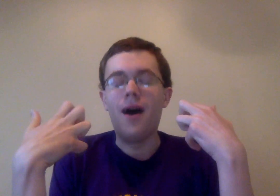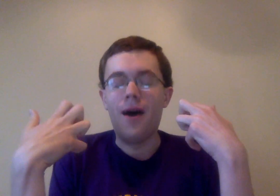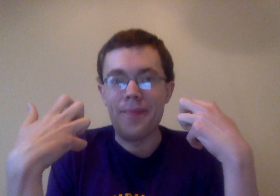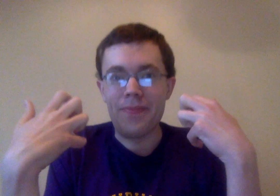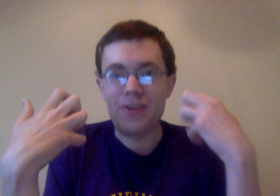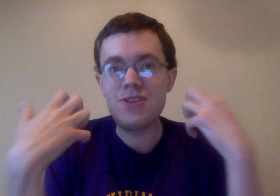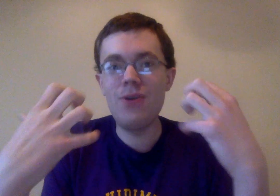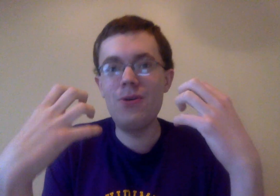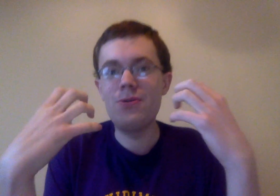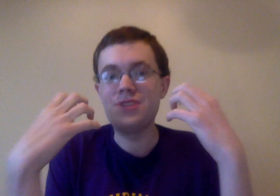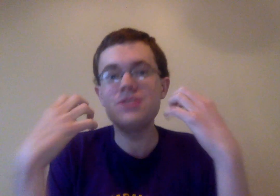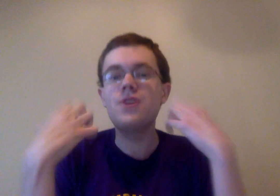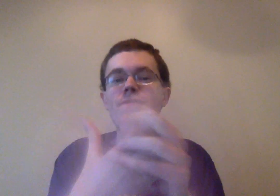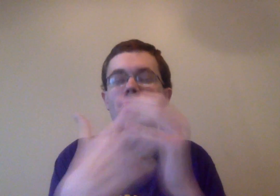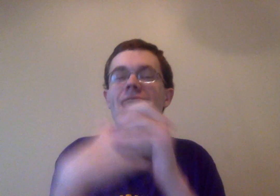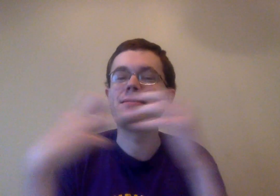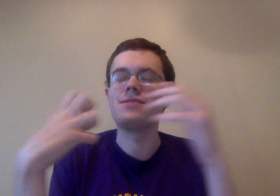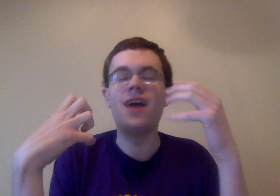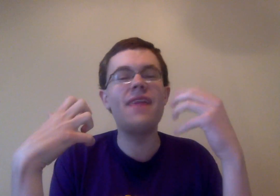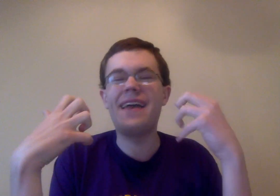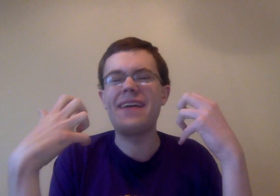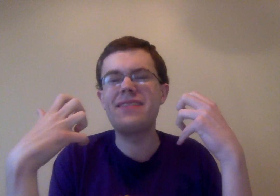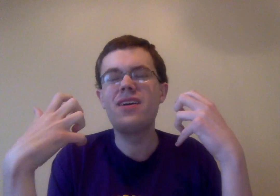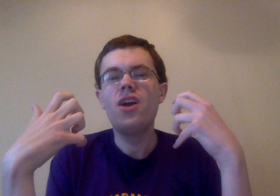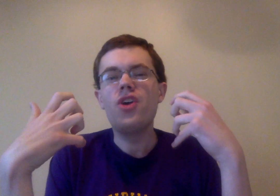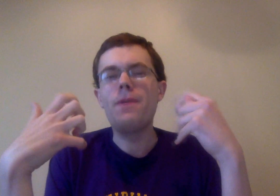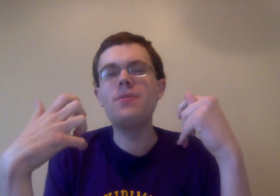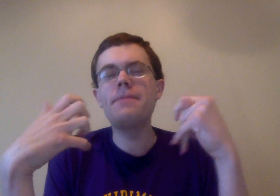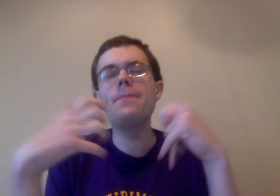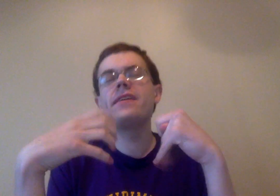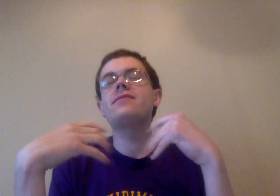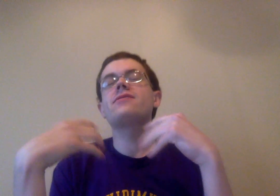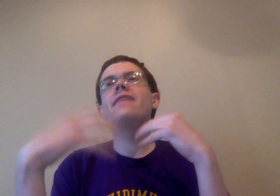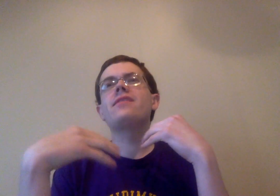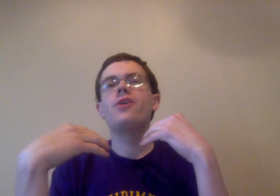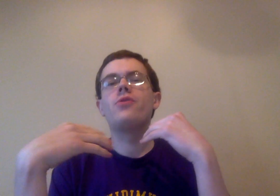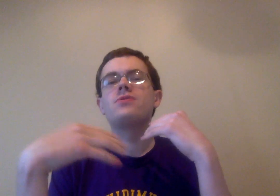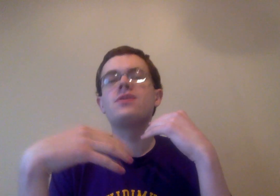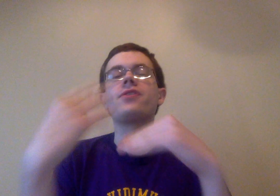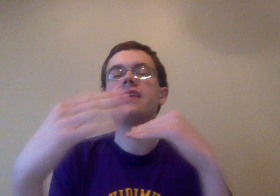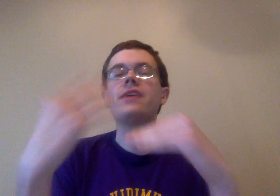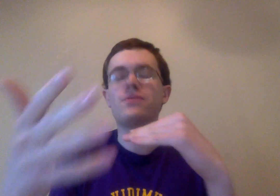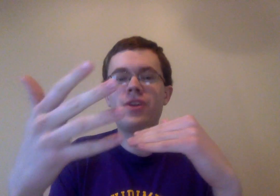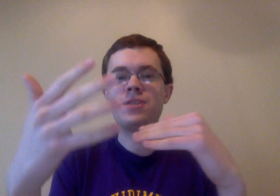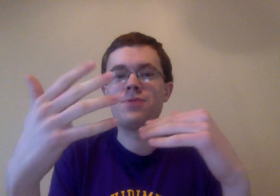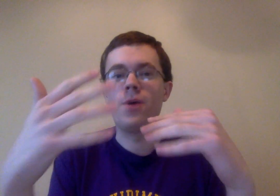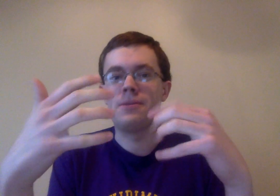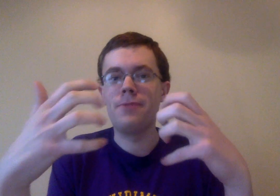Um, they're so just good friends. They're not, like, you know, people, they're not, like, you know, Sakura and Ino's friendship was always a